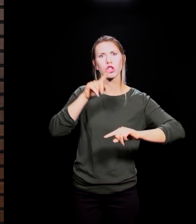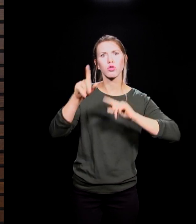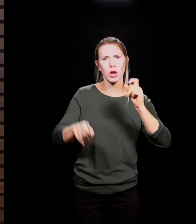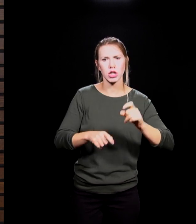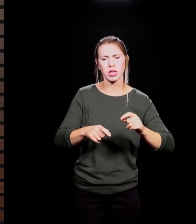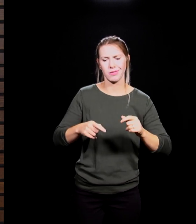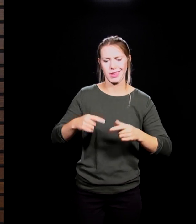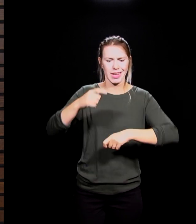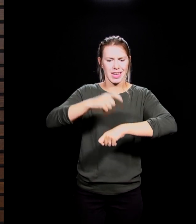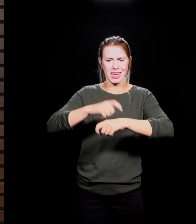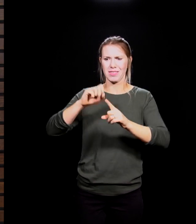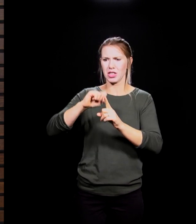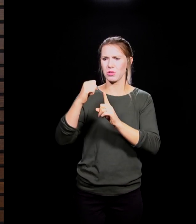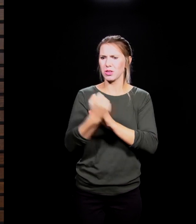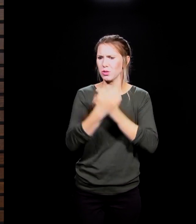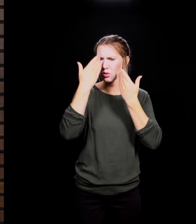great struggle that clarity comes.